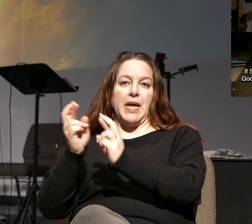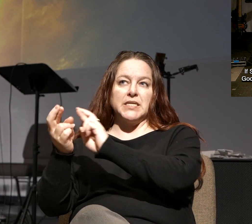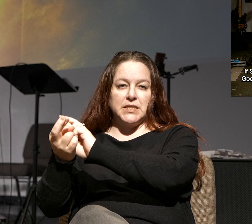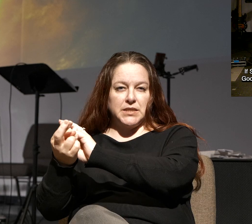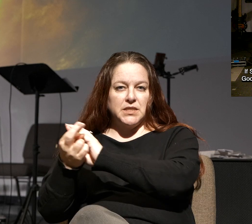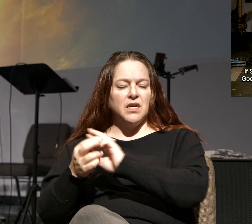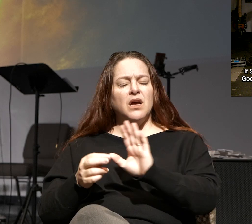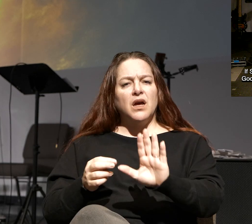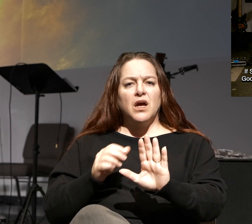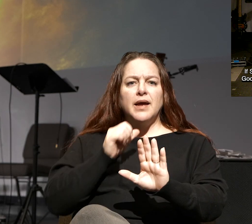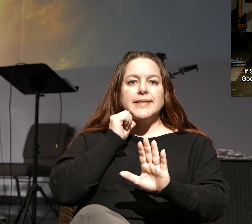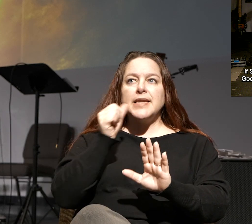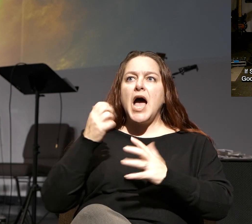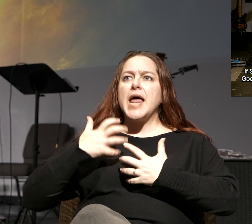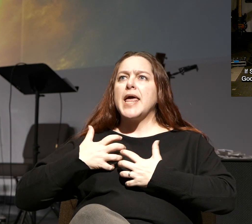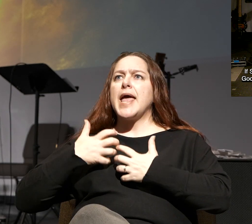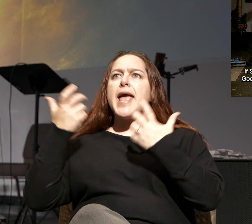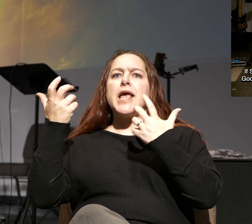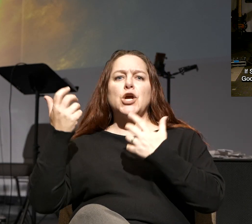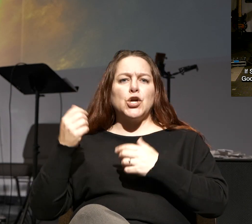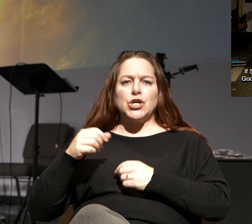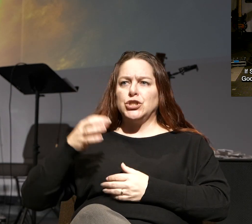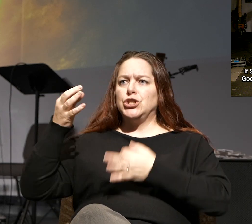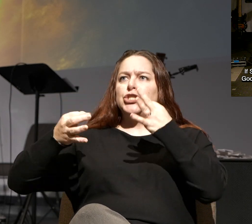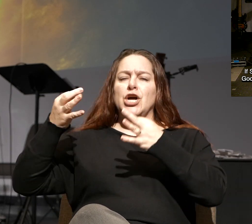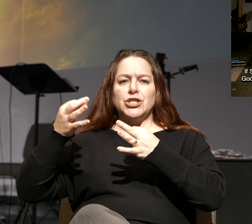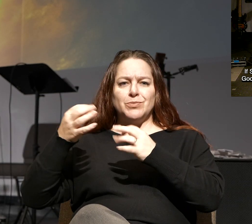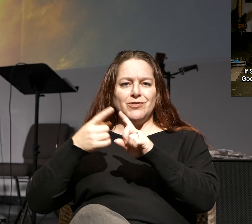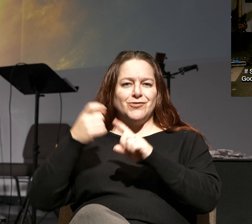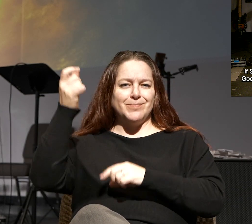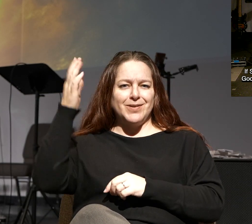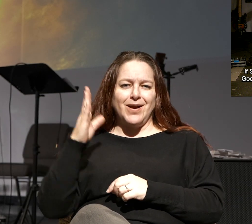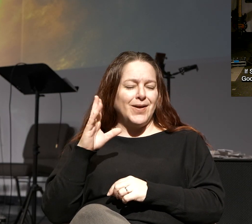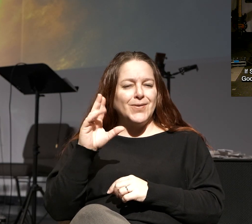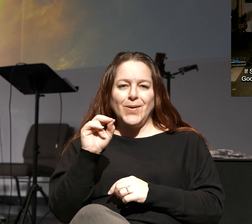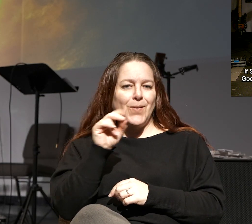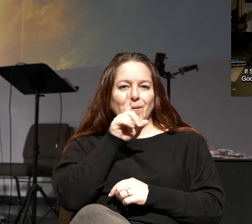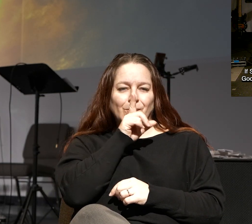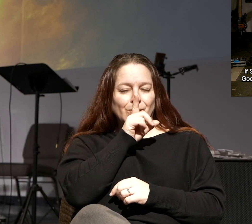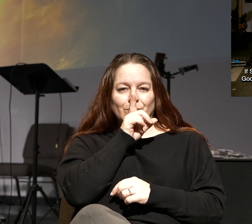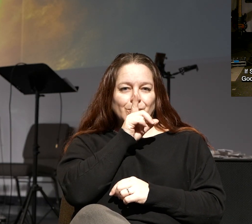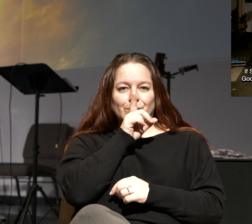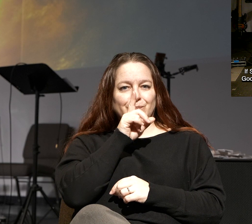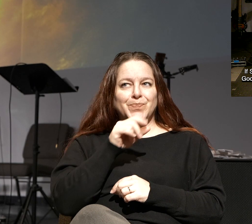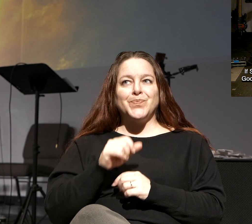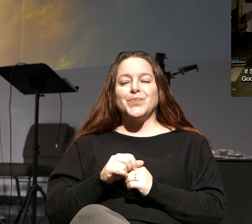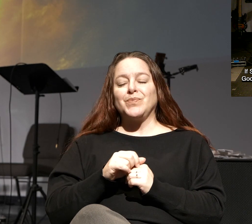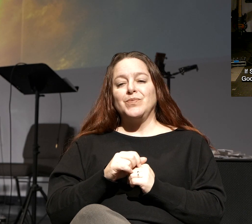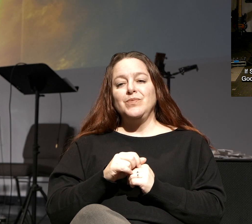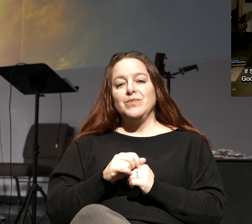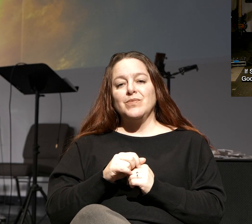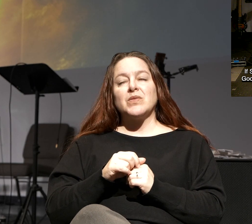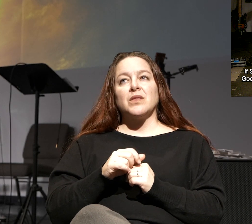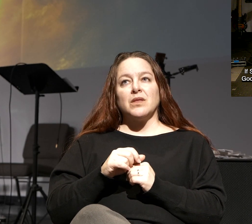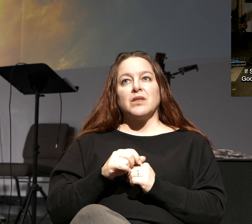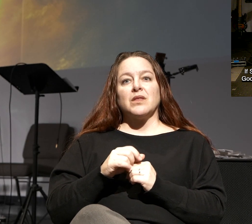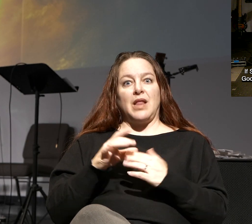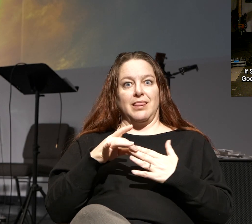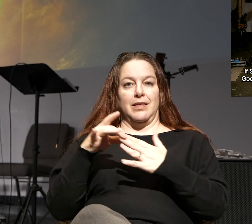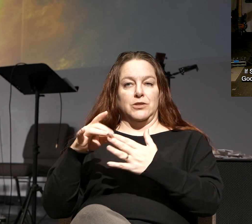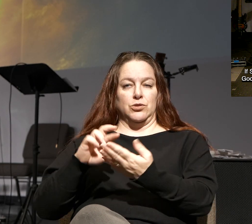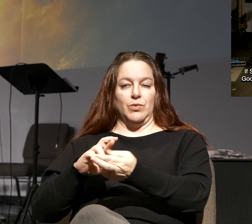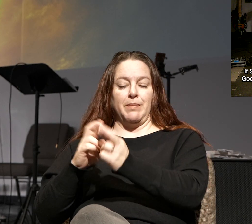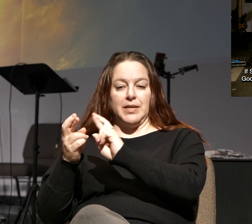Notice it doesn't say it's the anger or the judgment of God that leads to repentance. There's some,